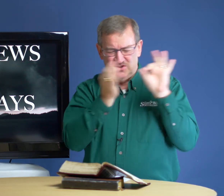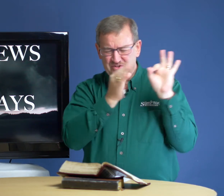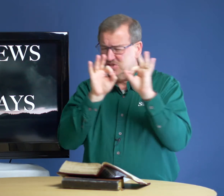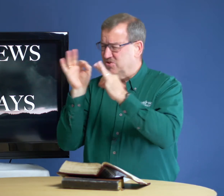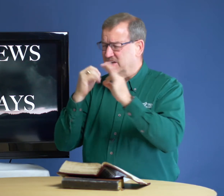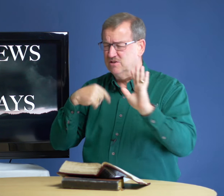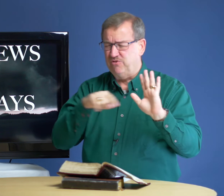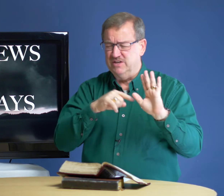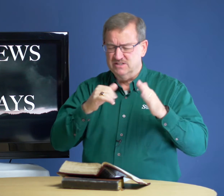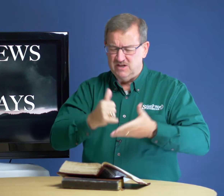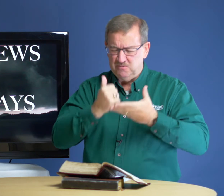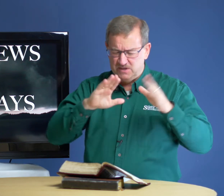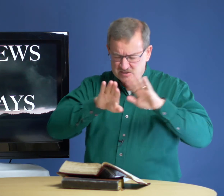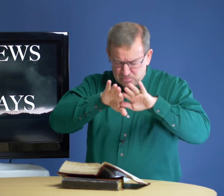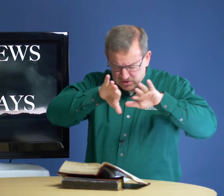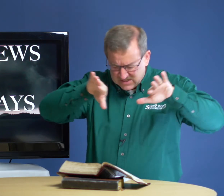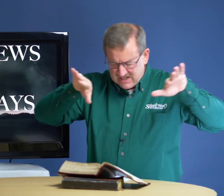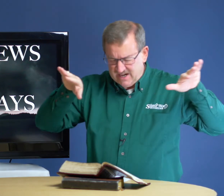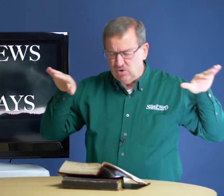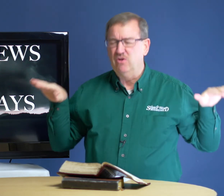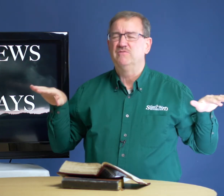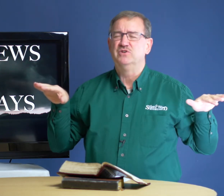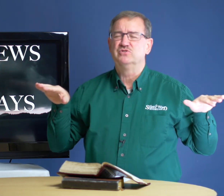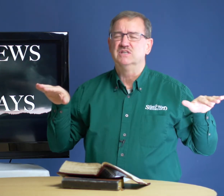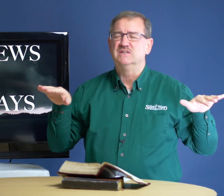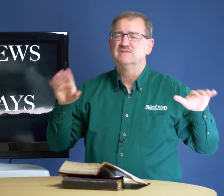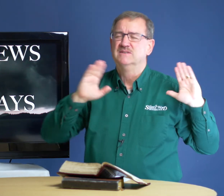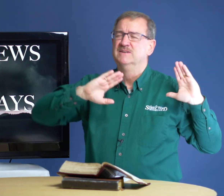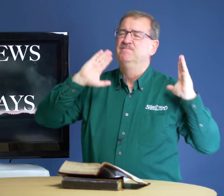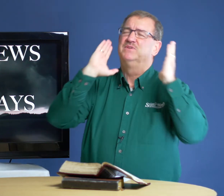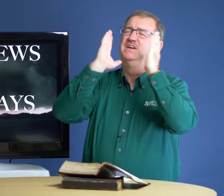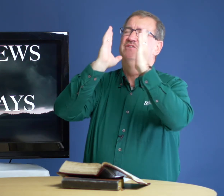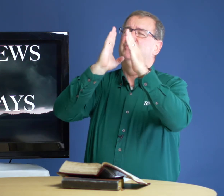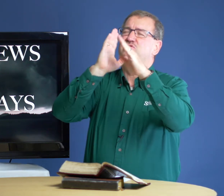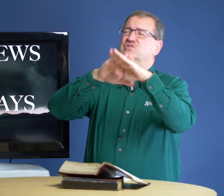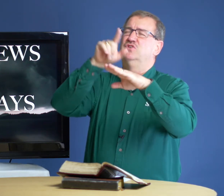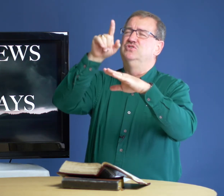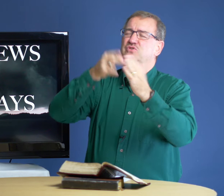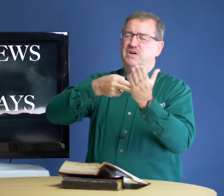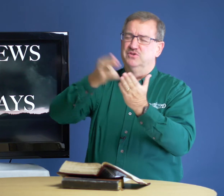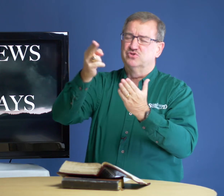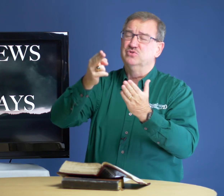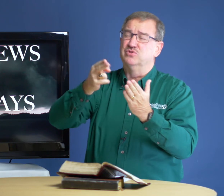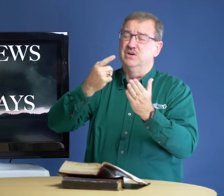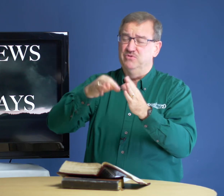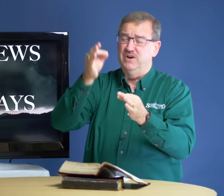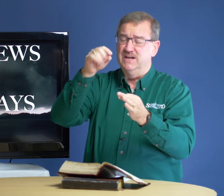all distractions for us. Help us to put aside all of those things and to focus on you and the truth that we find